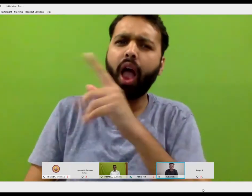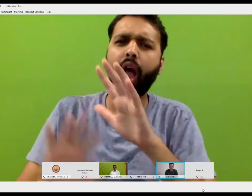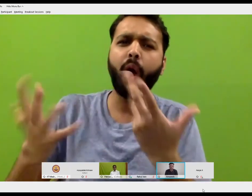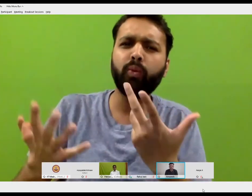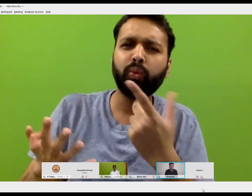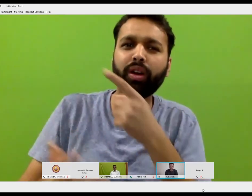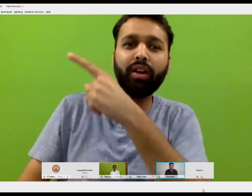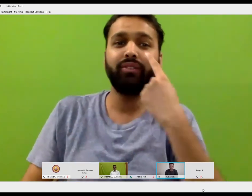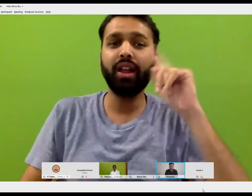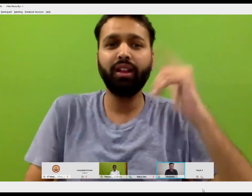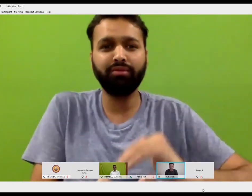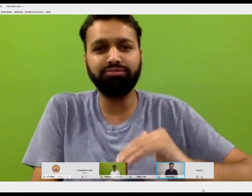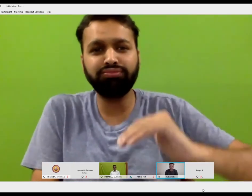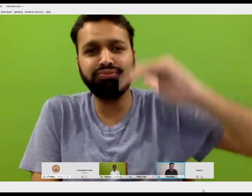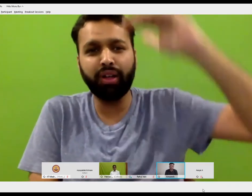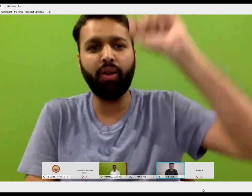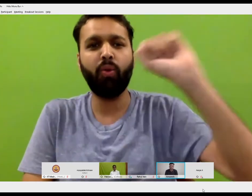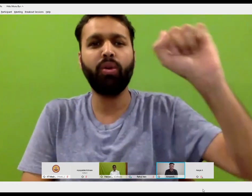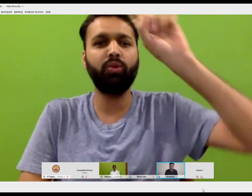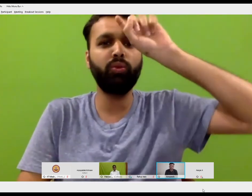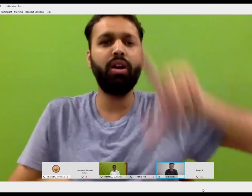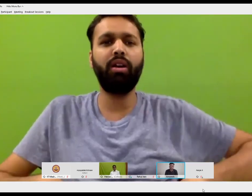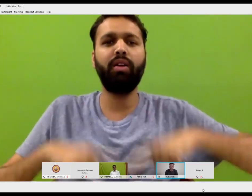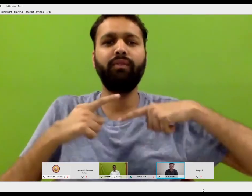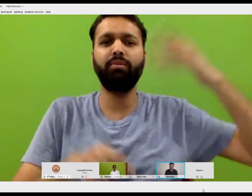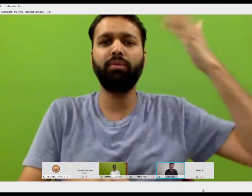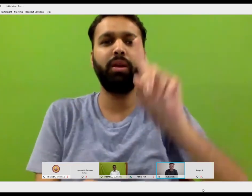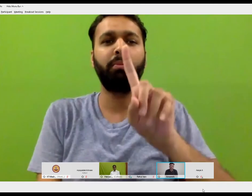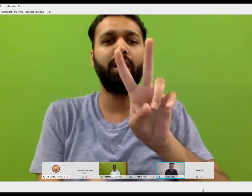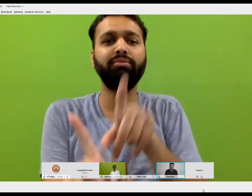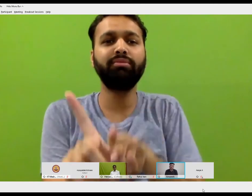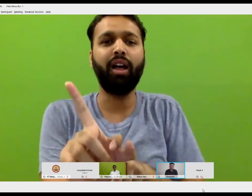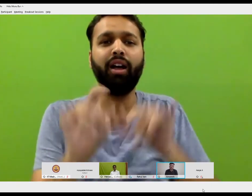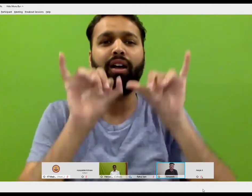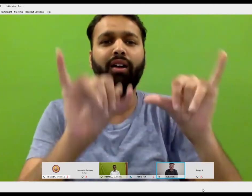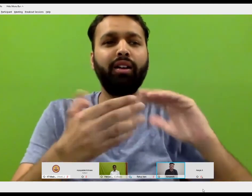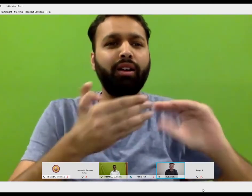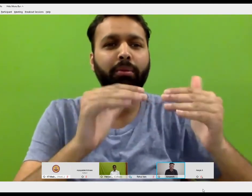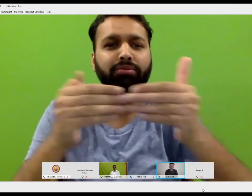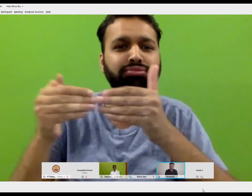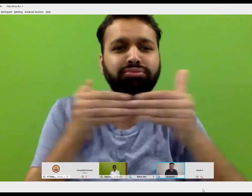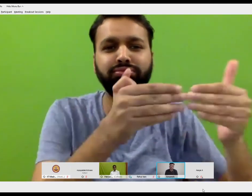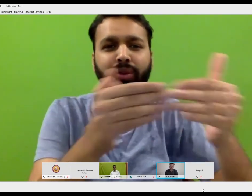easily communicate with them to you know, because he grew up in Gujarat.